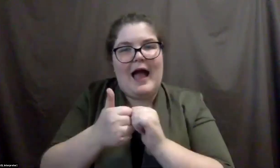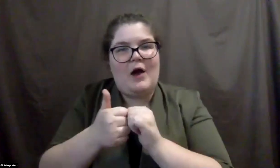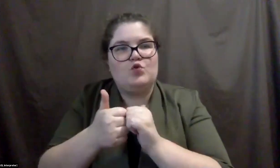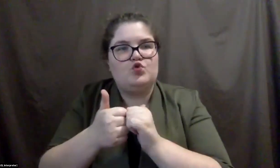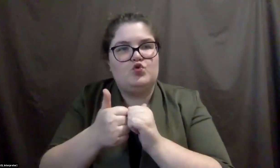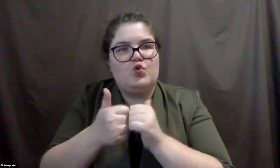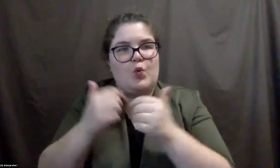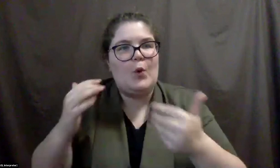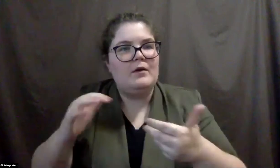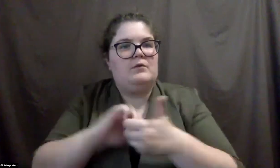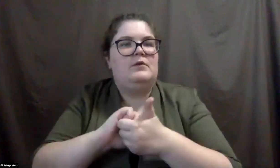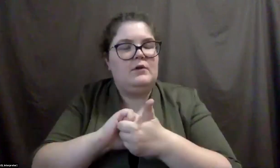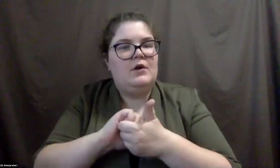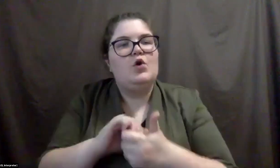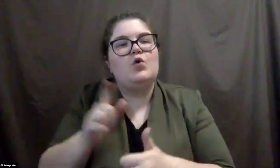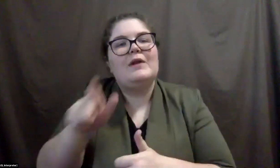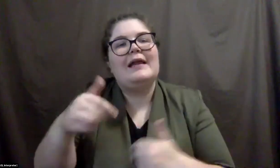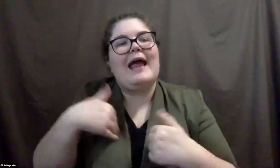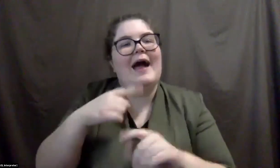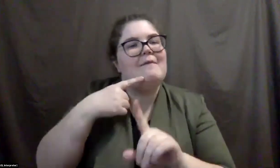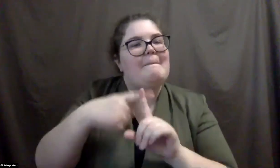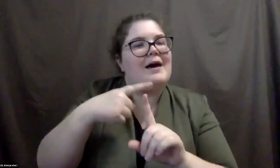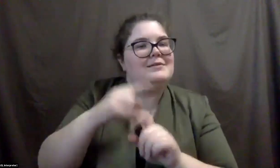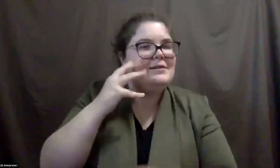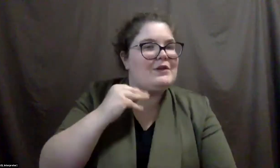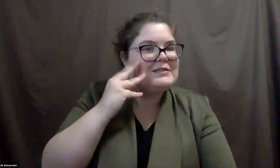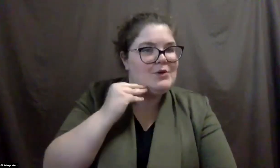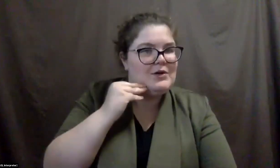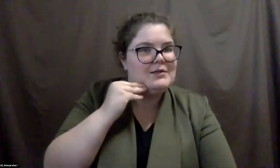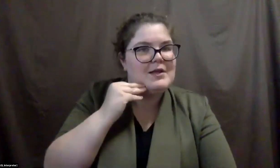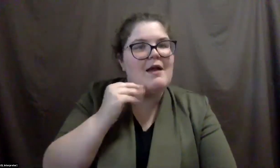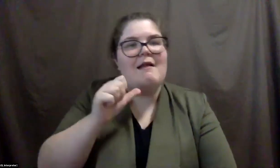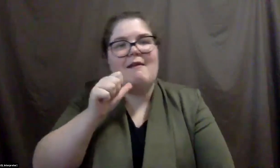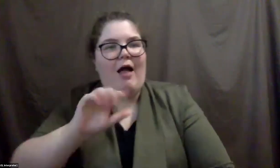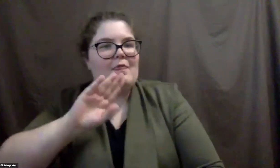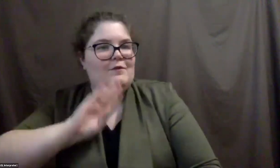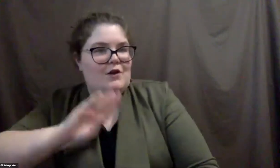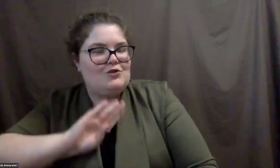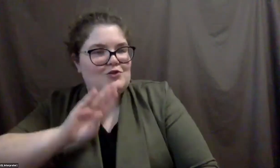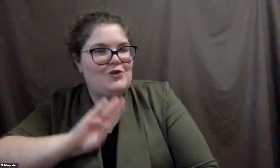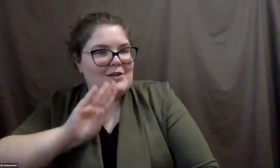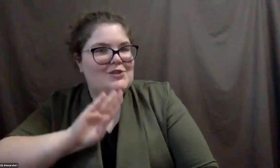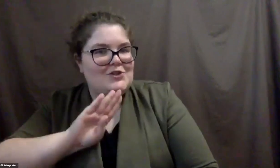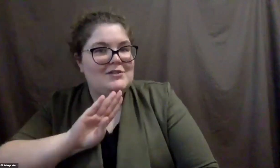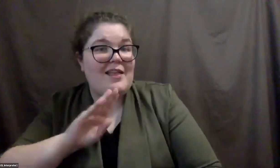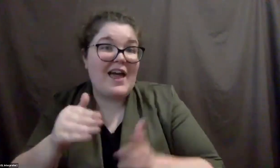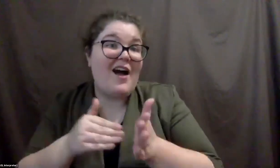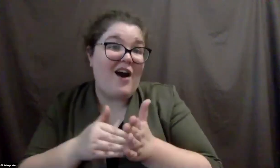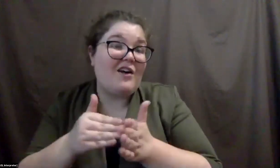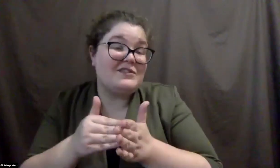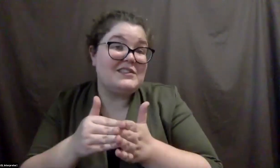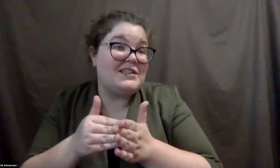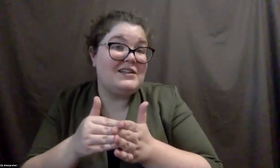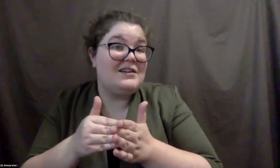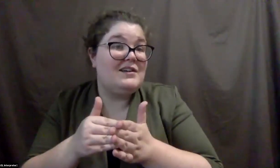in your accessibility. So you want to have those positive experiences and not the frustrations, um, that are often caused by lack of